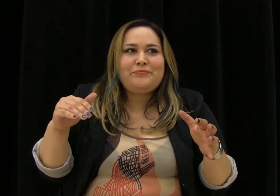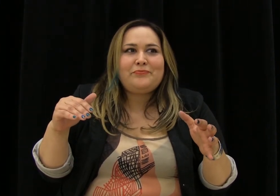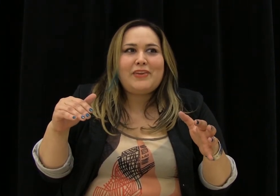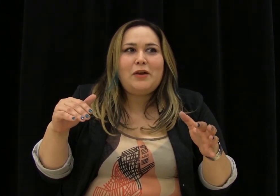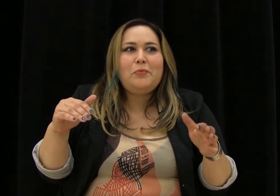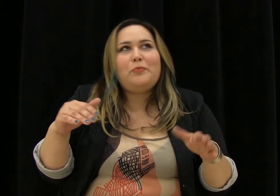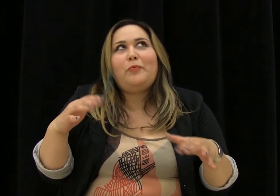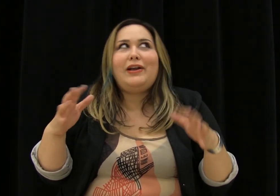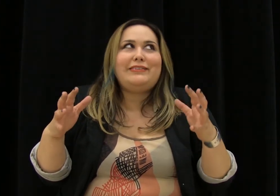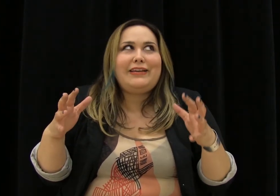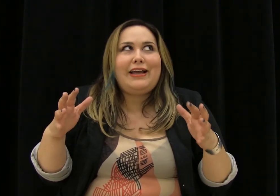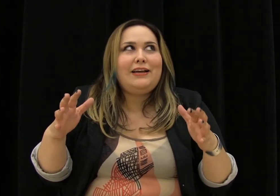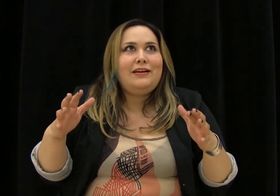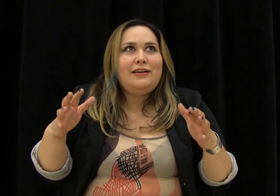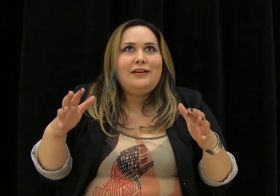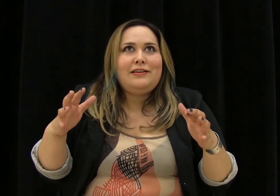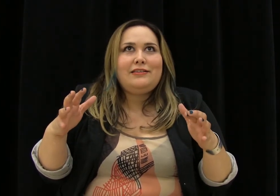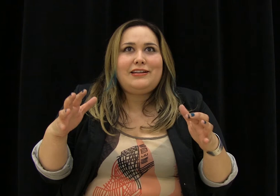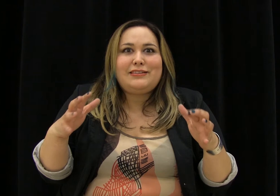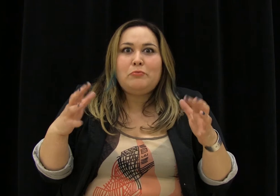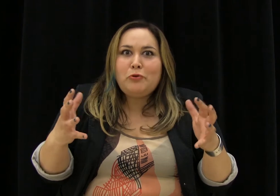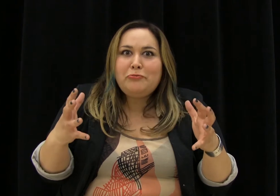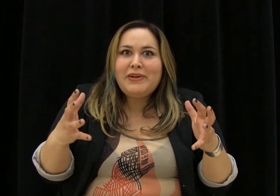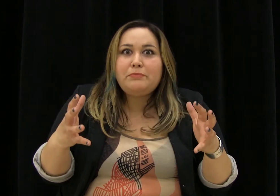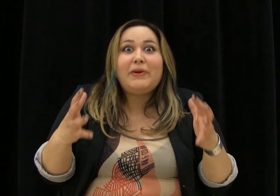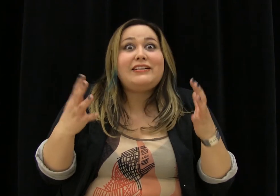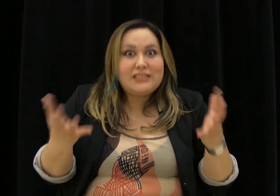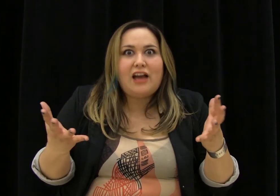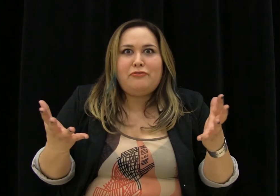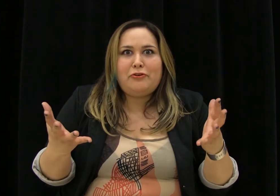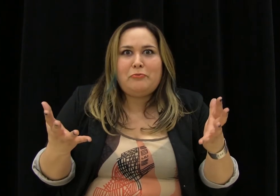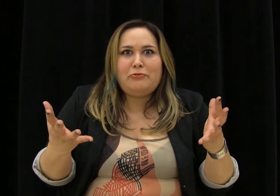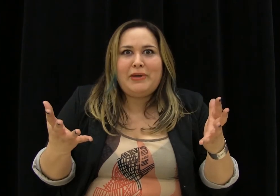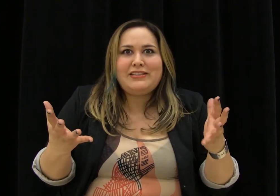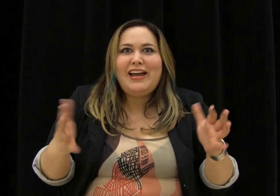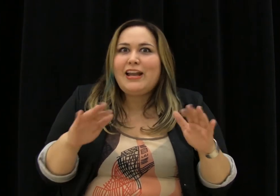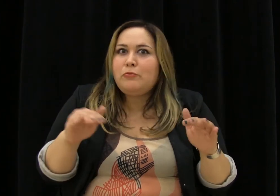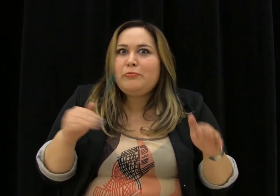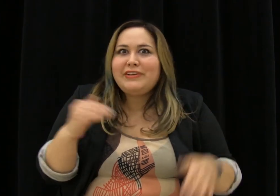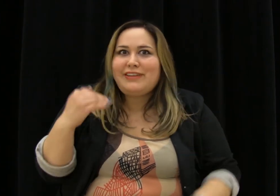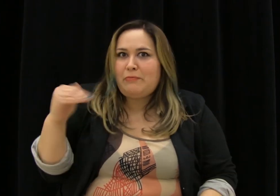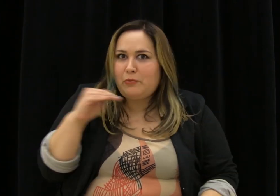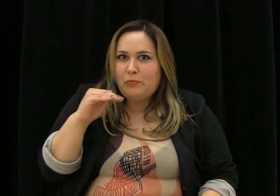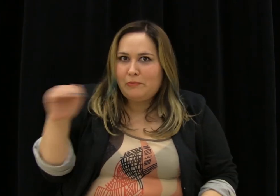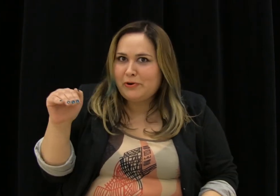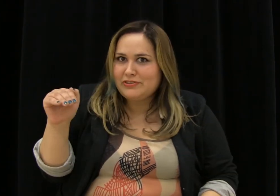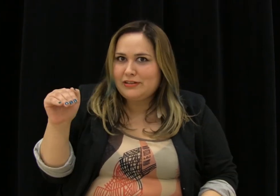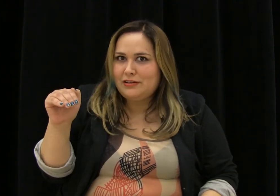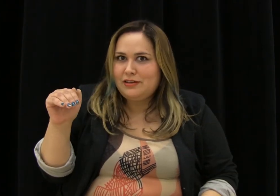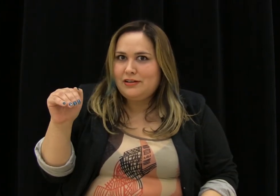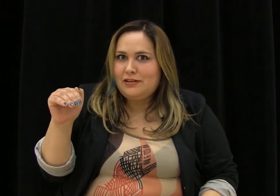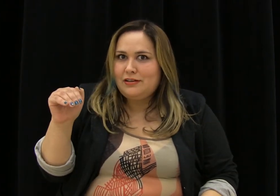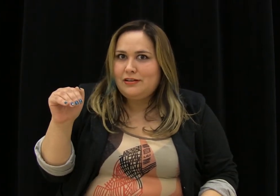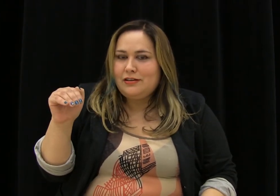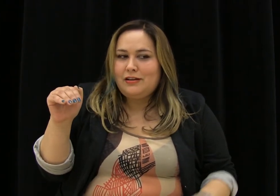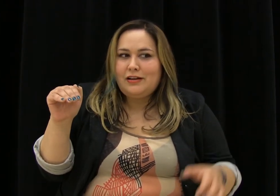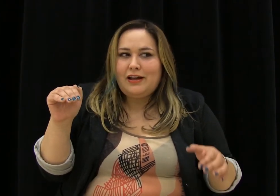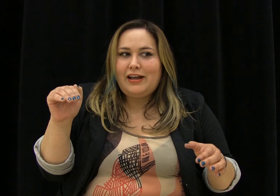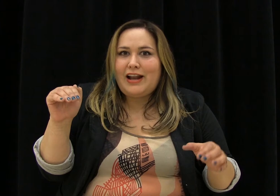I don't want to say that it's a movement, but it's time for a movement. And a movement doesn't happen with one person. It